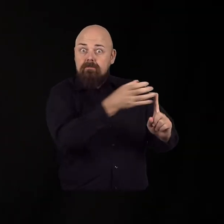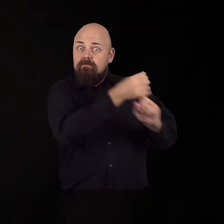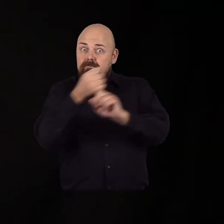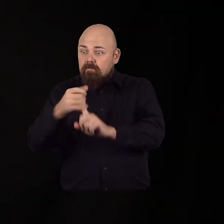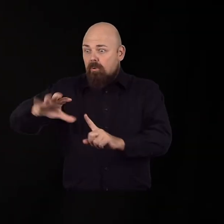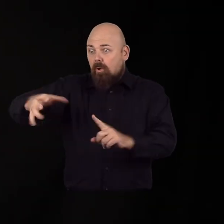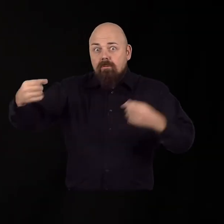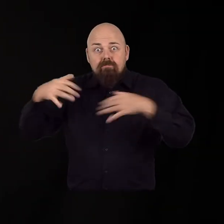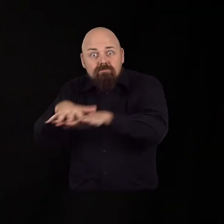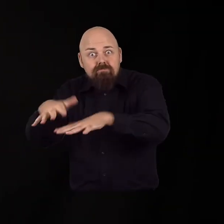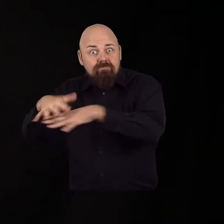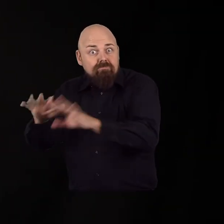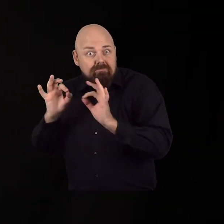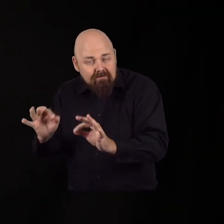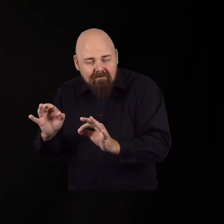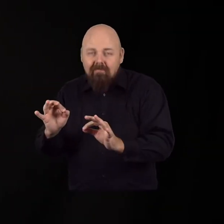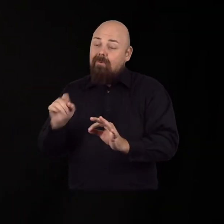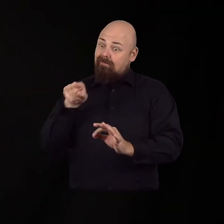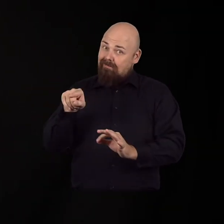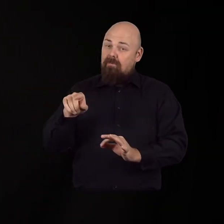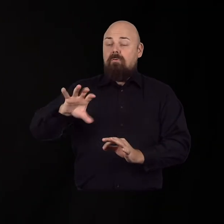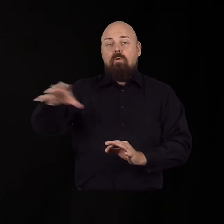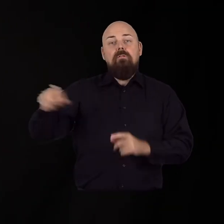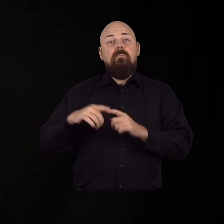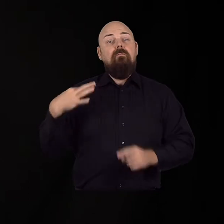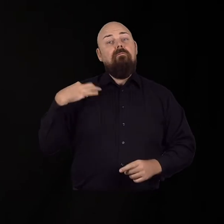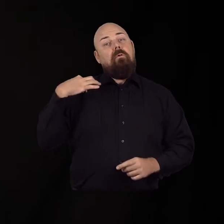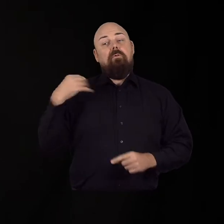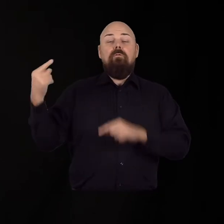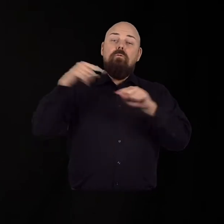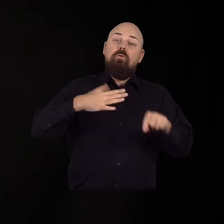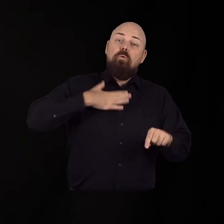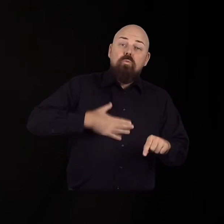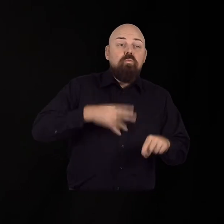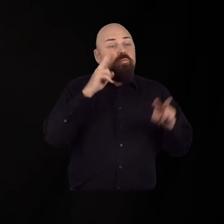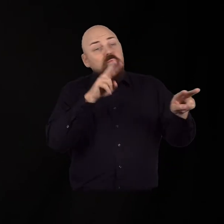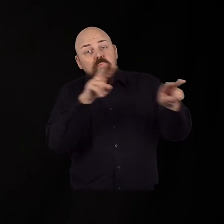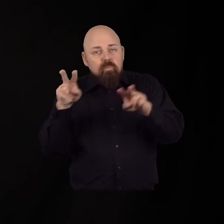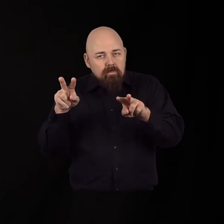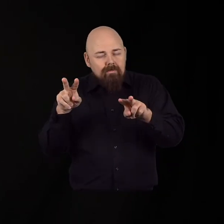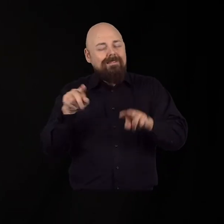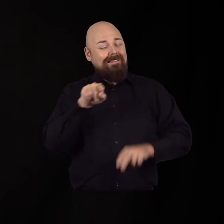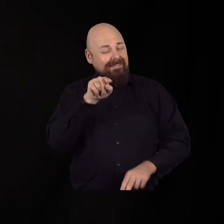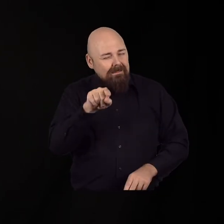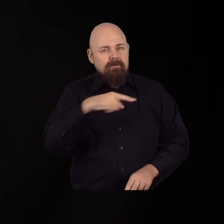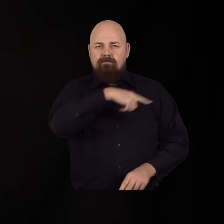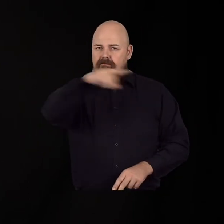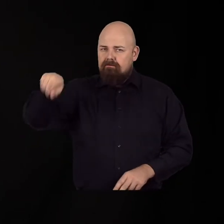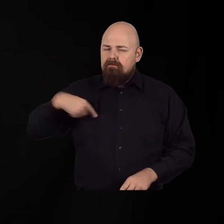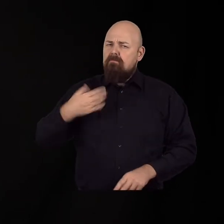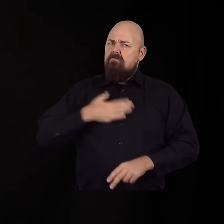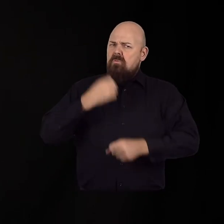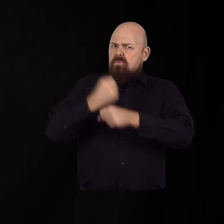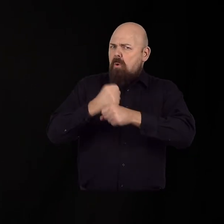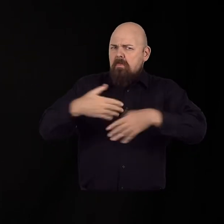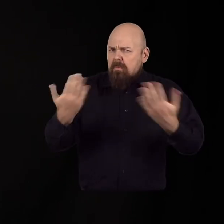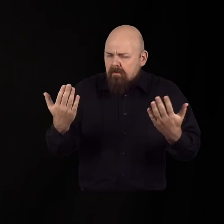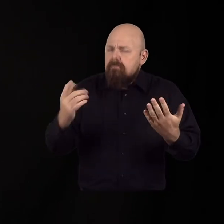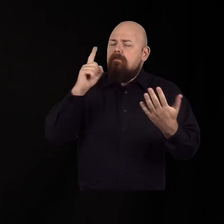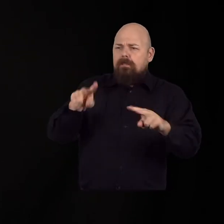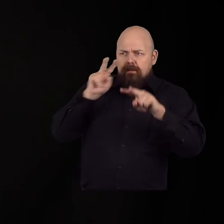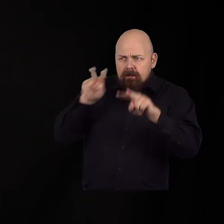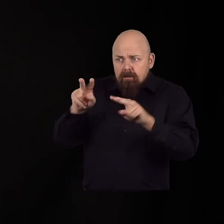It is a voluntary review. Our job is to ensure that countries can report